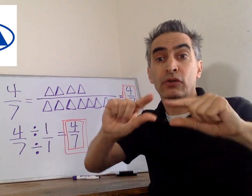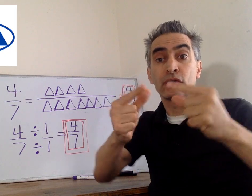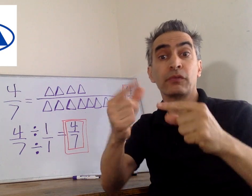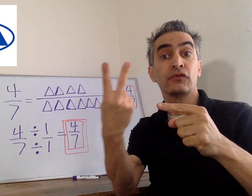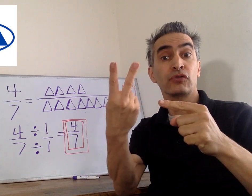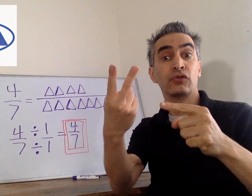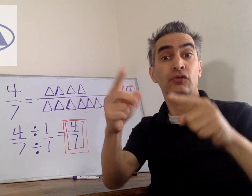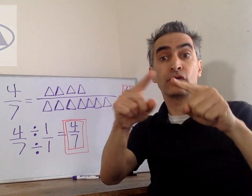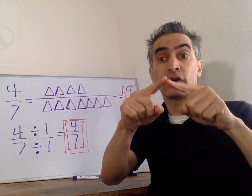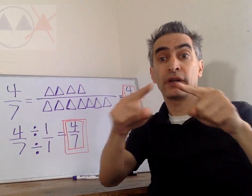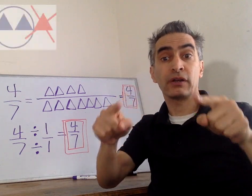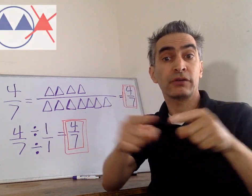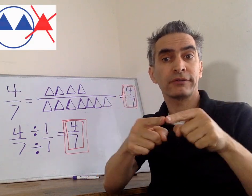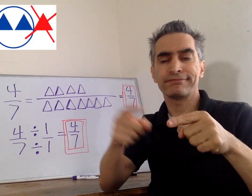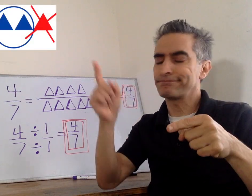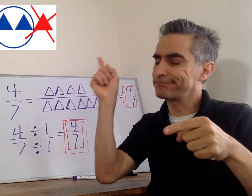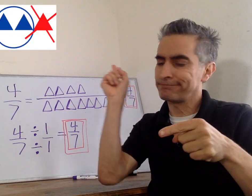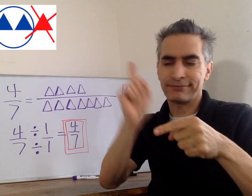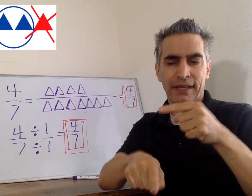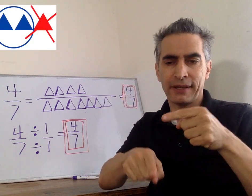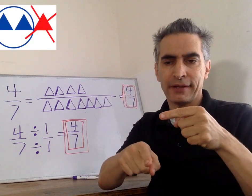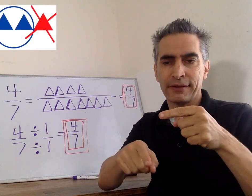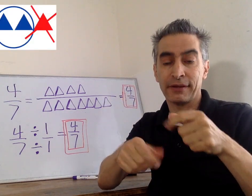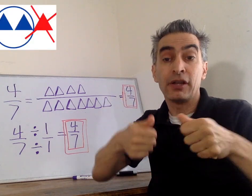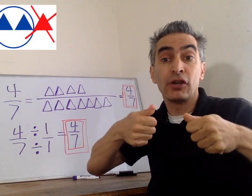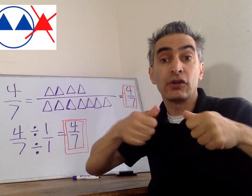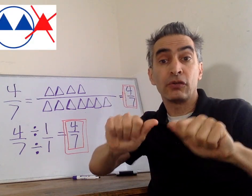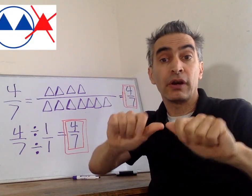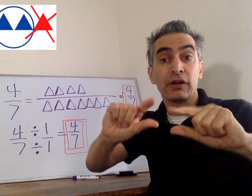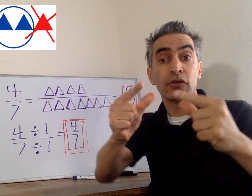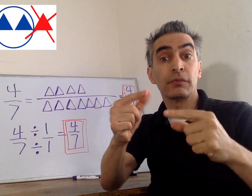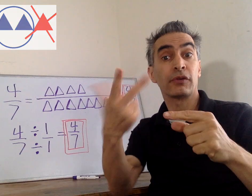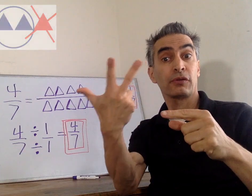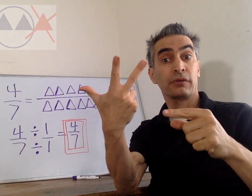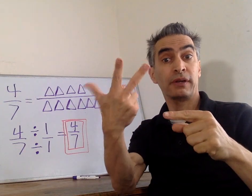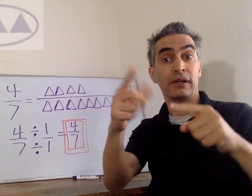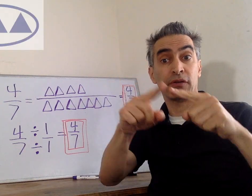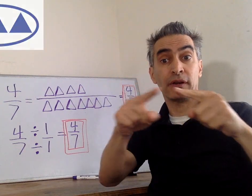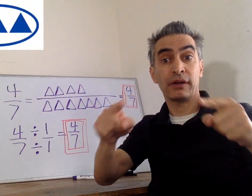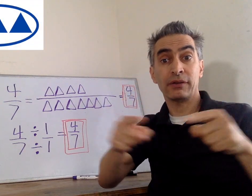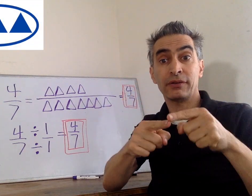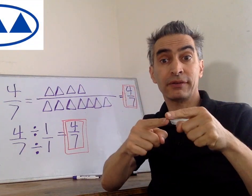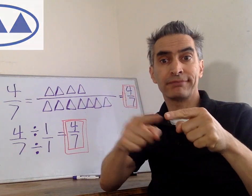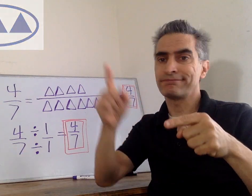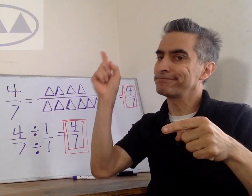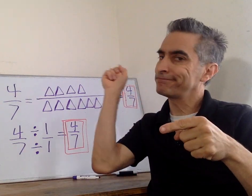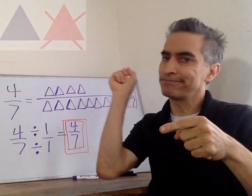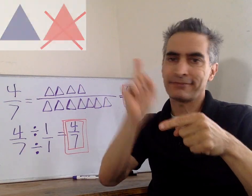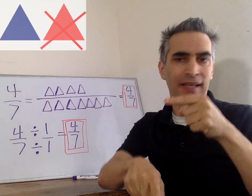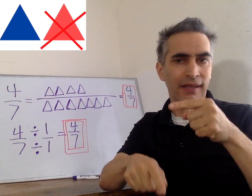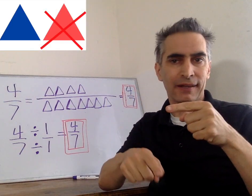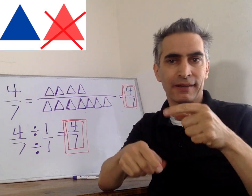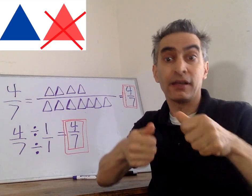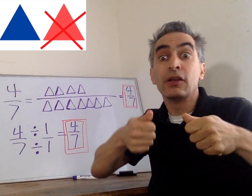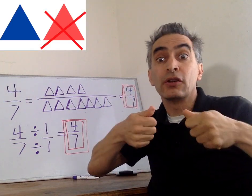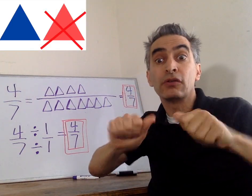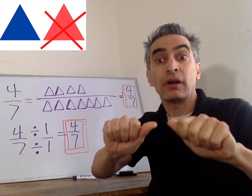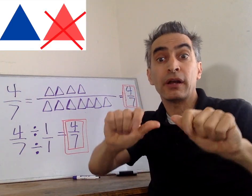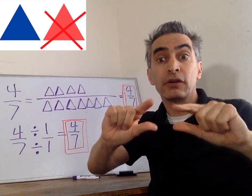We tried 2, didn't work. We tried groups of 3, didn't work. We